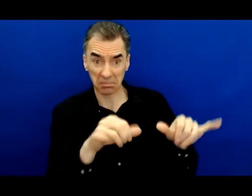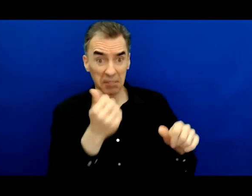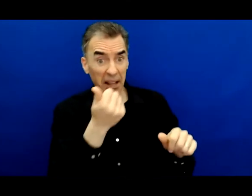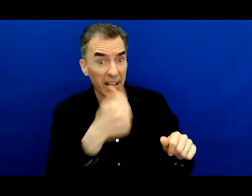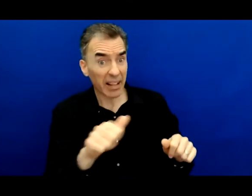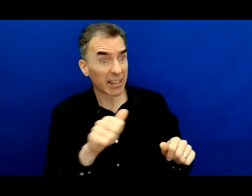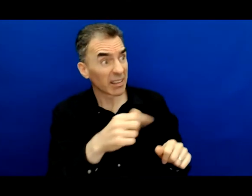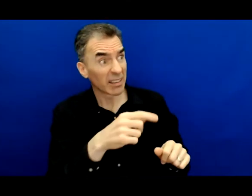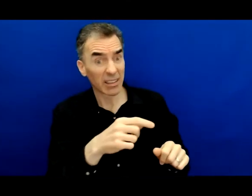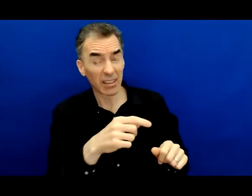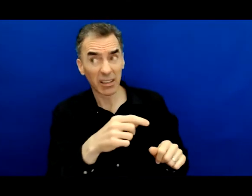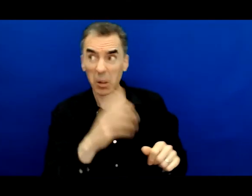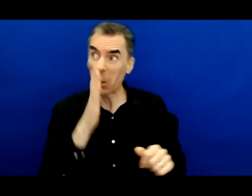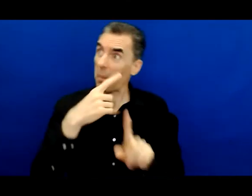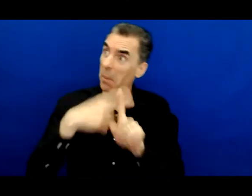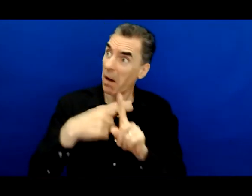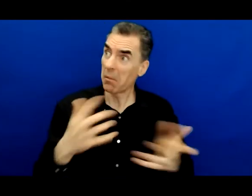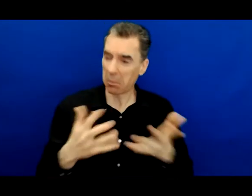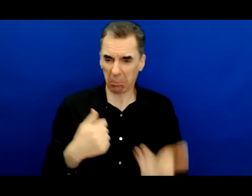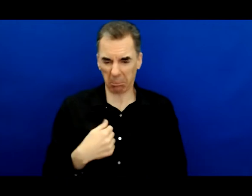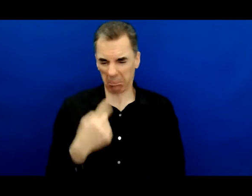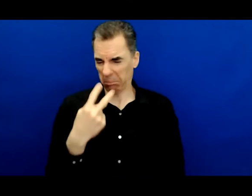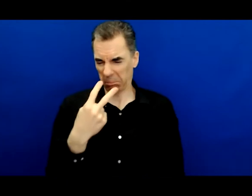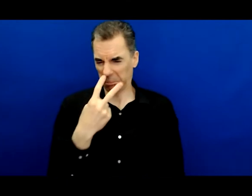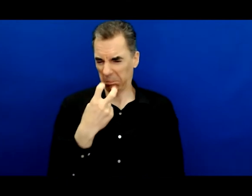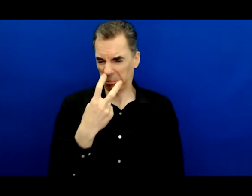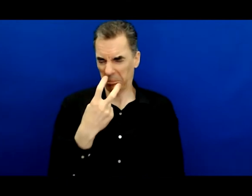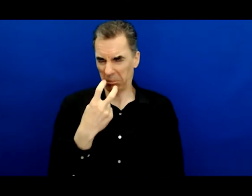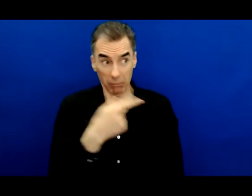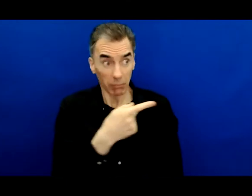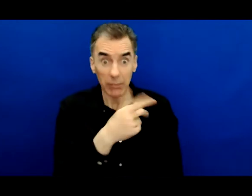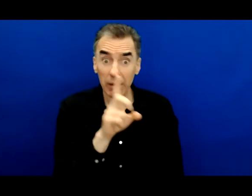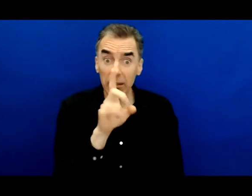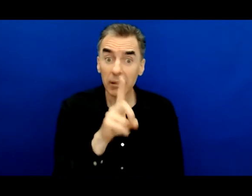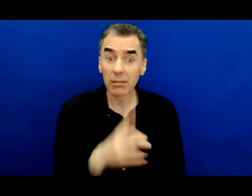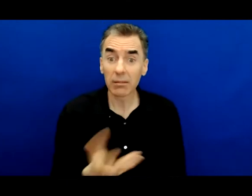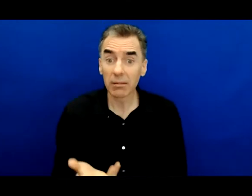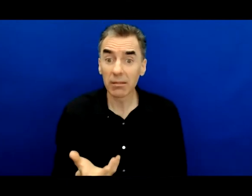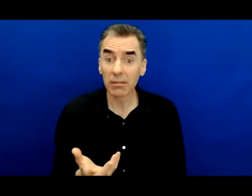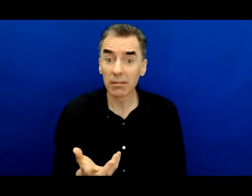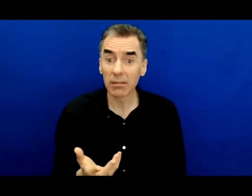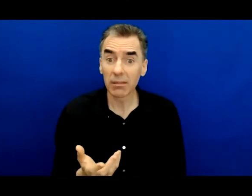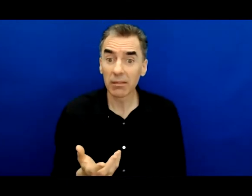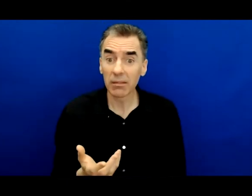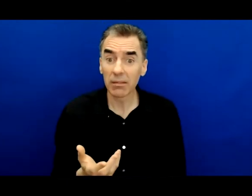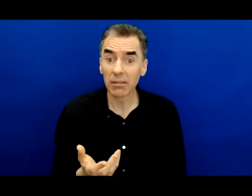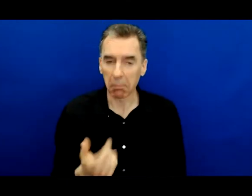counselor to be the one to tell me to go to college? There was so many other human beings in my life before then who could have told me to do the same.